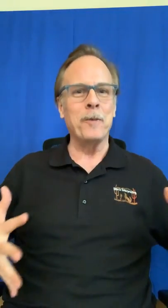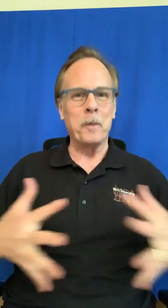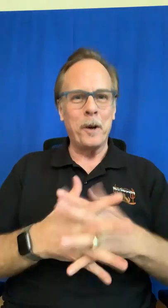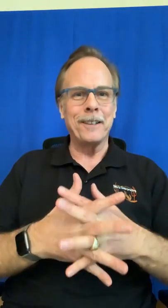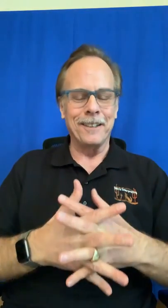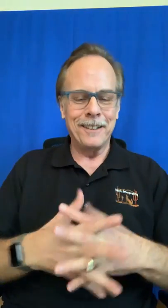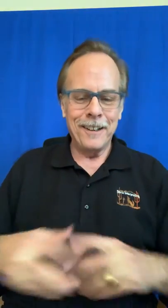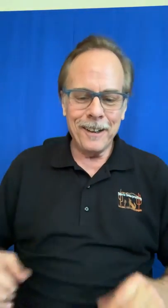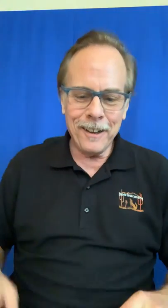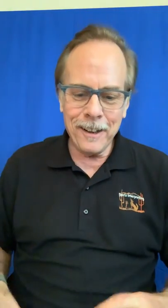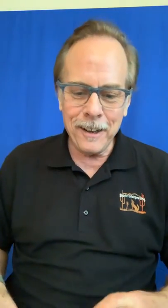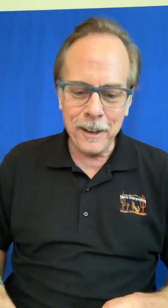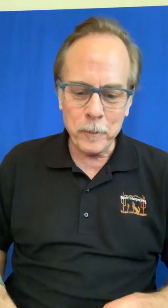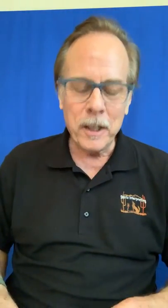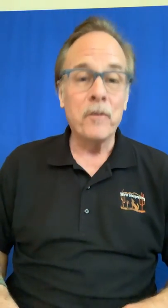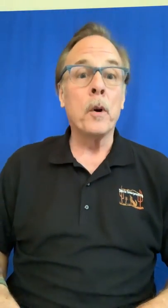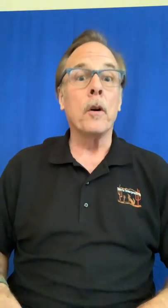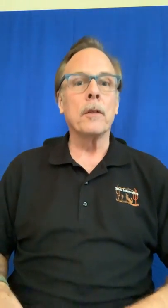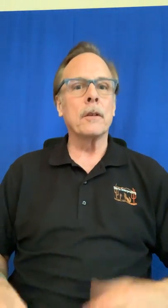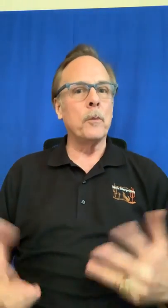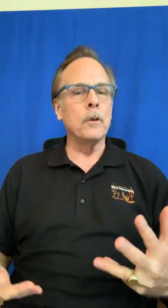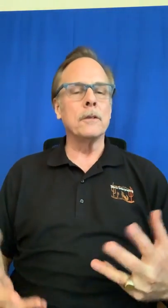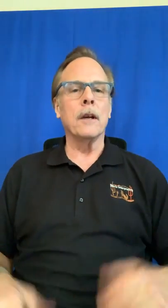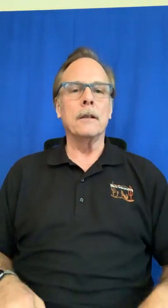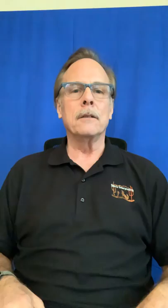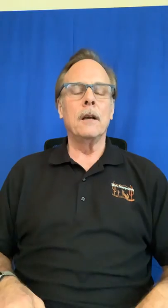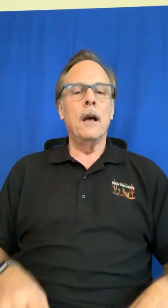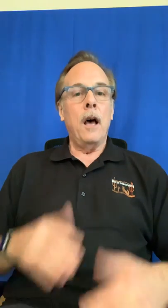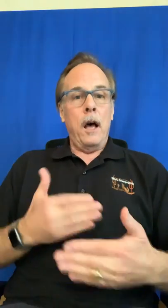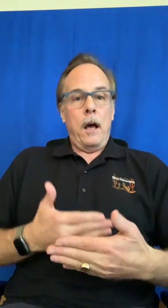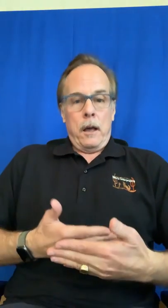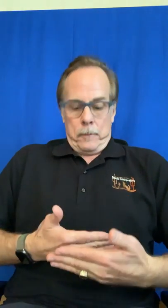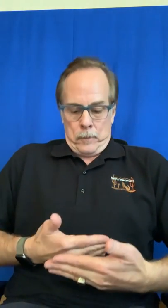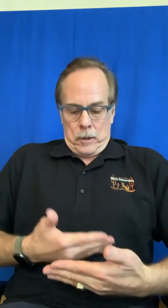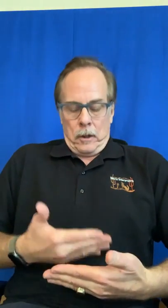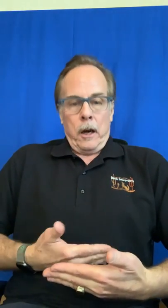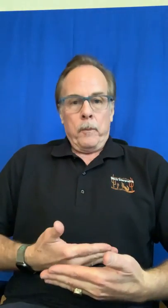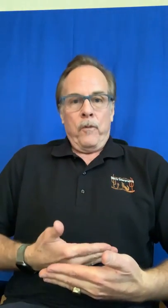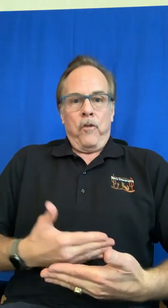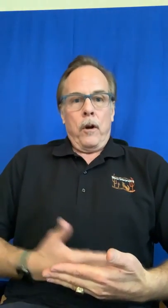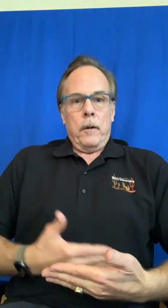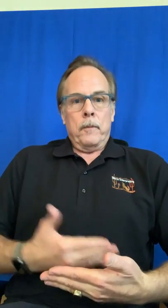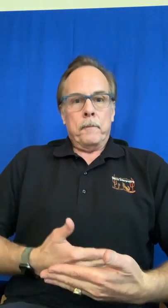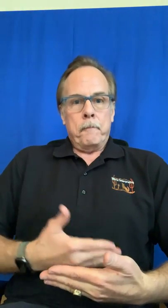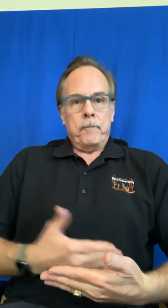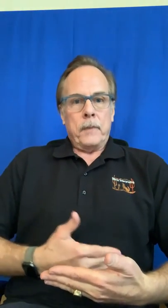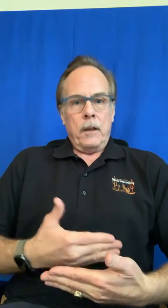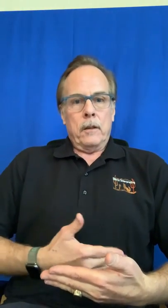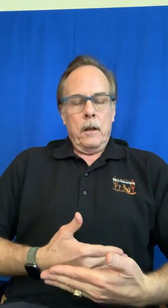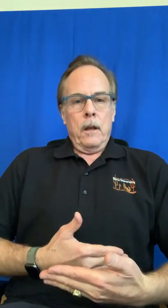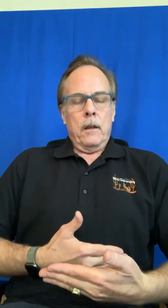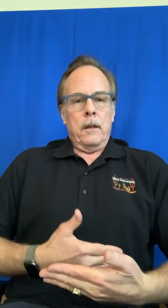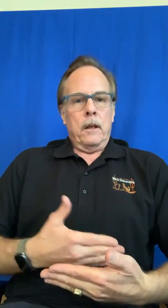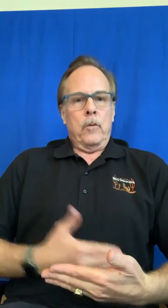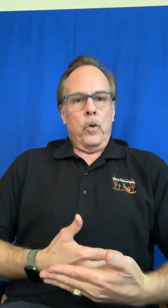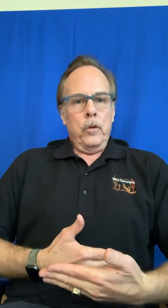pregnant um give birth a couple of signs um to come from the womb